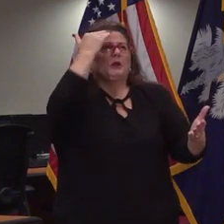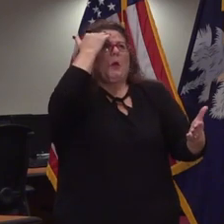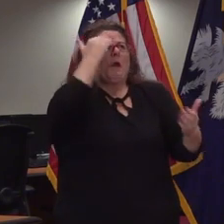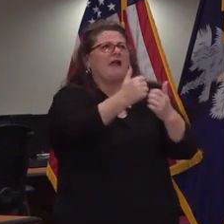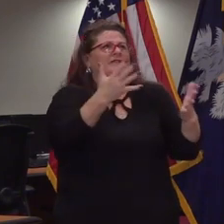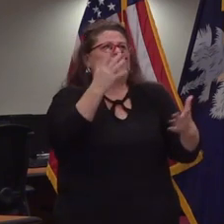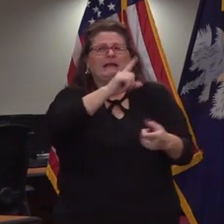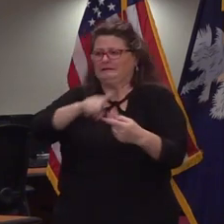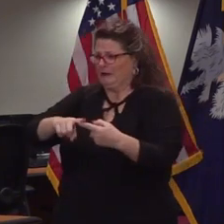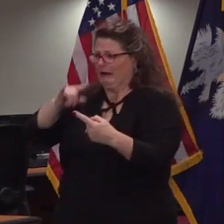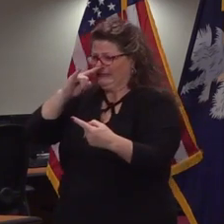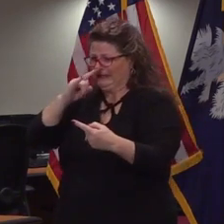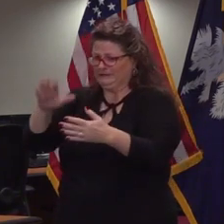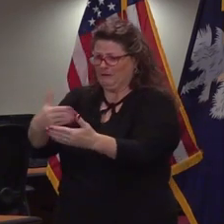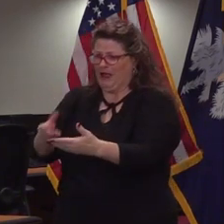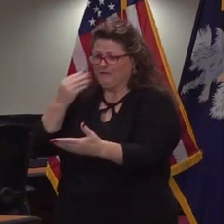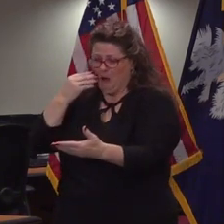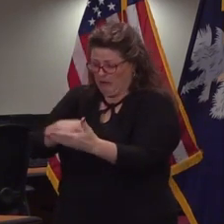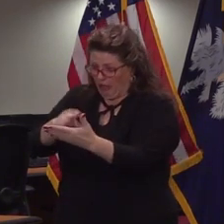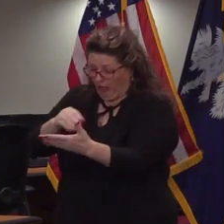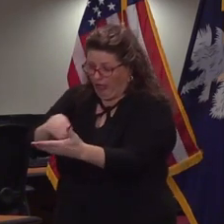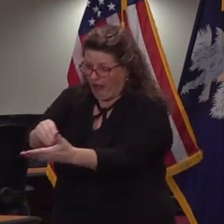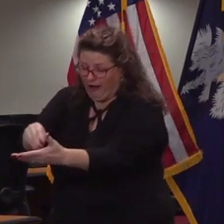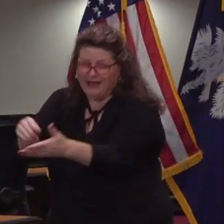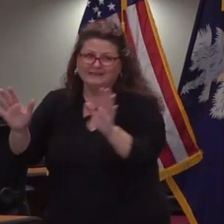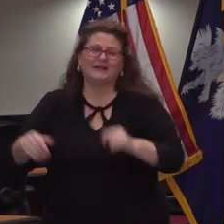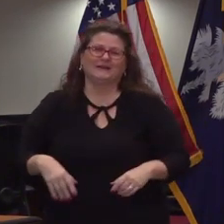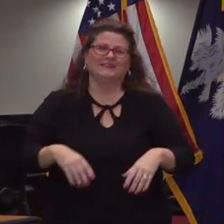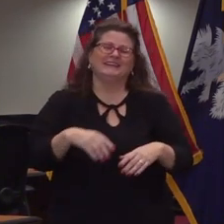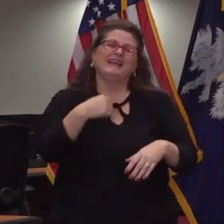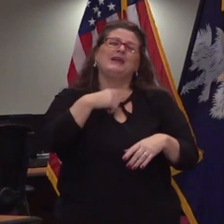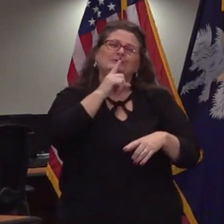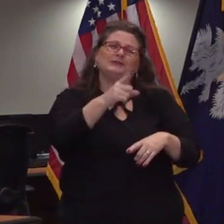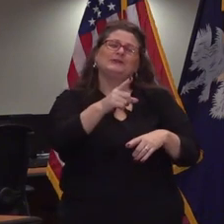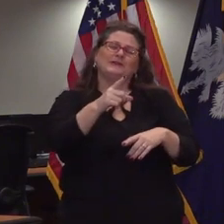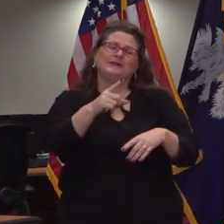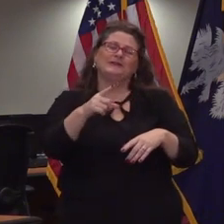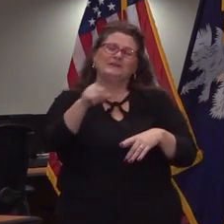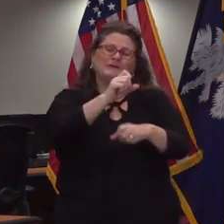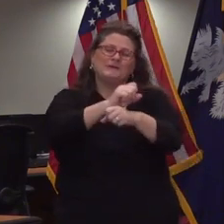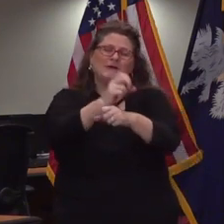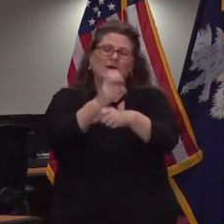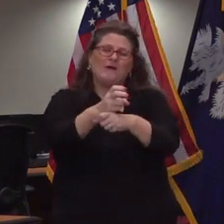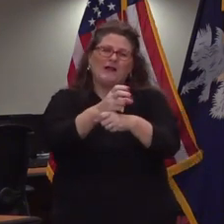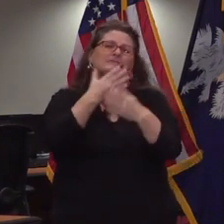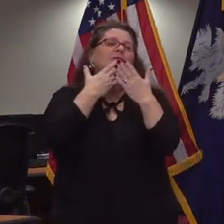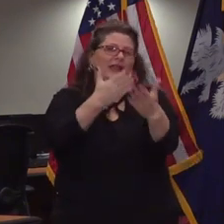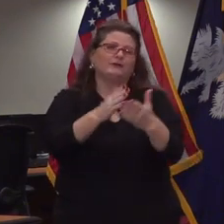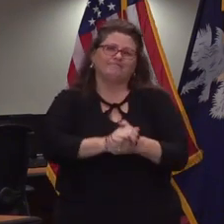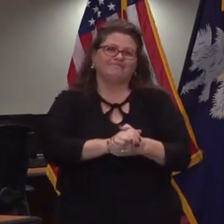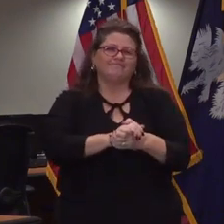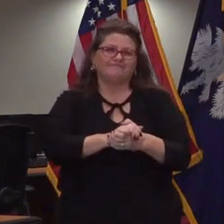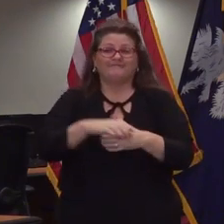over the years so to the parents we say thank you parents and guardians and all those that look out for our